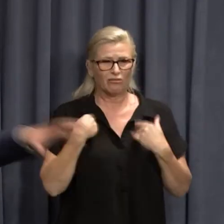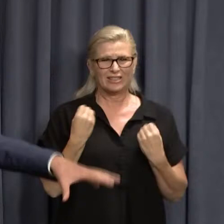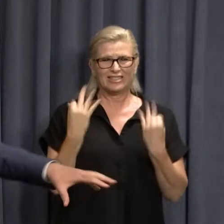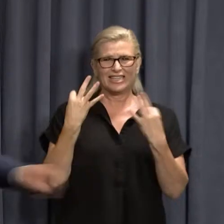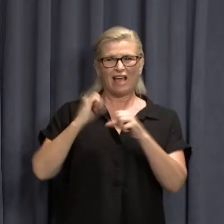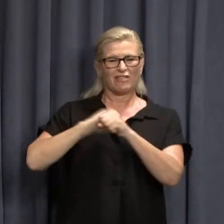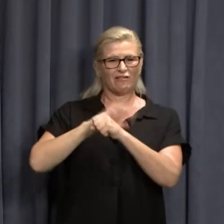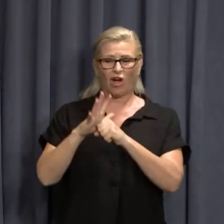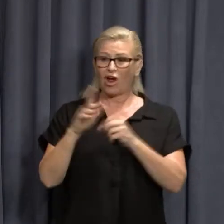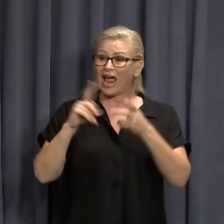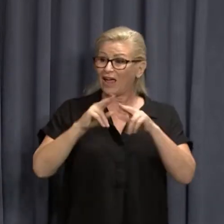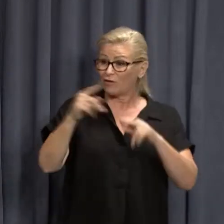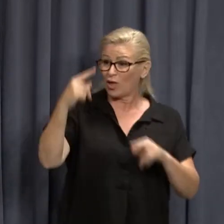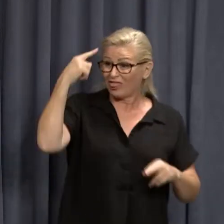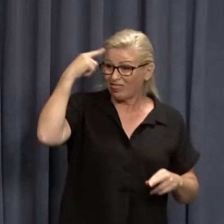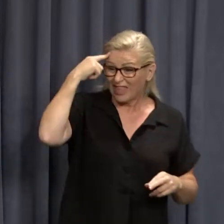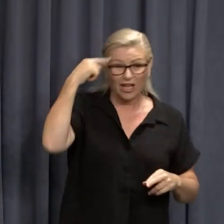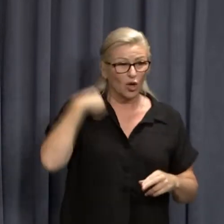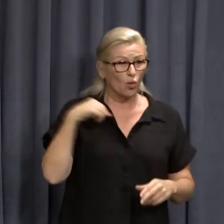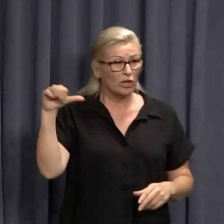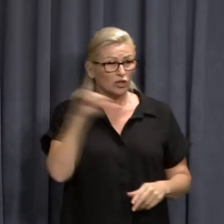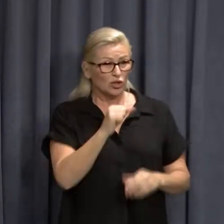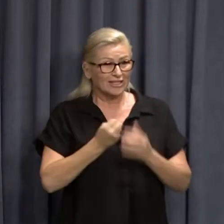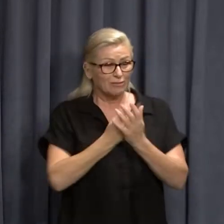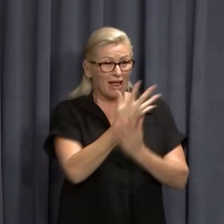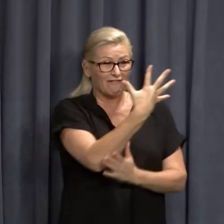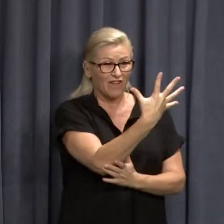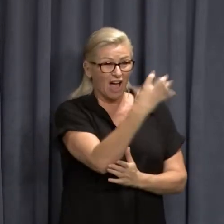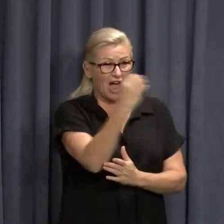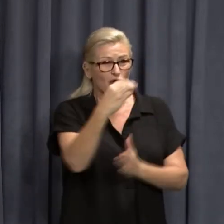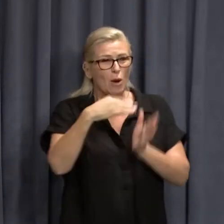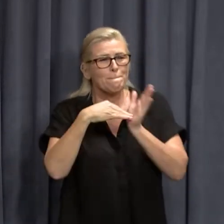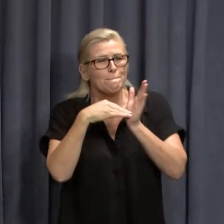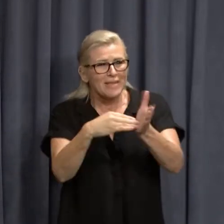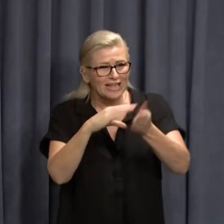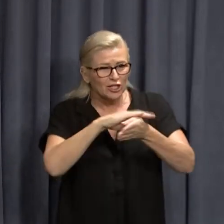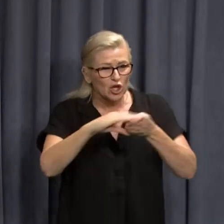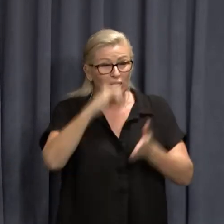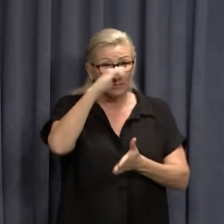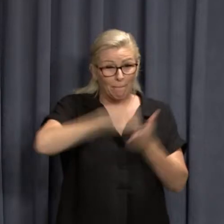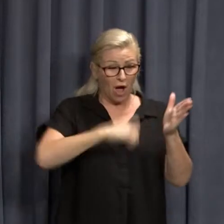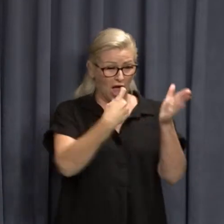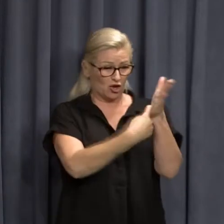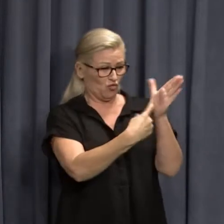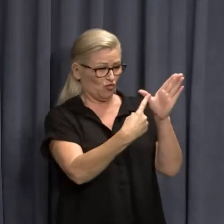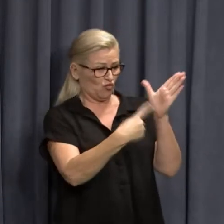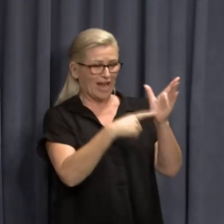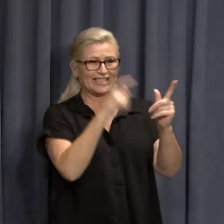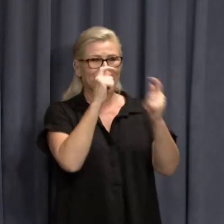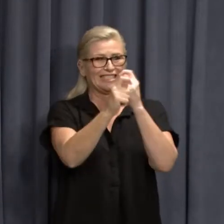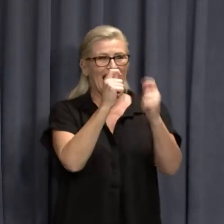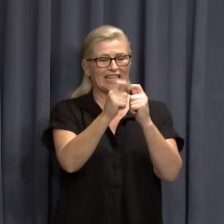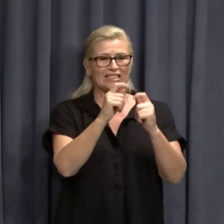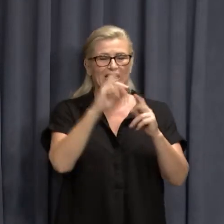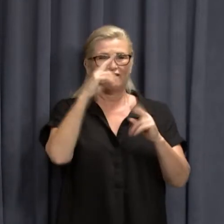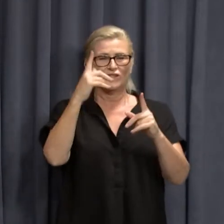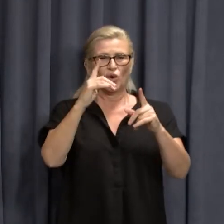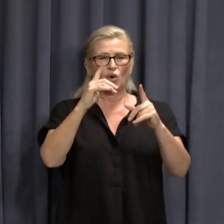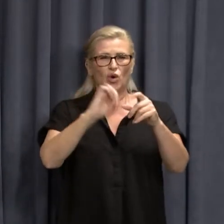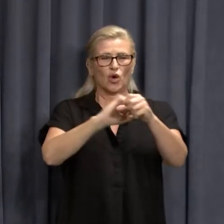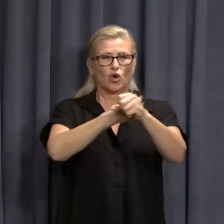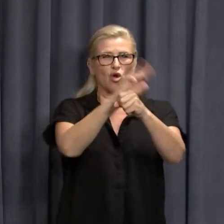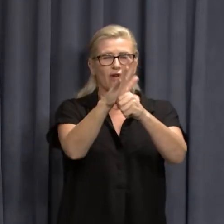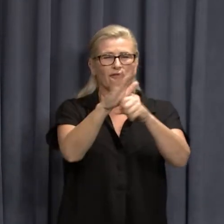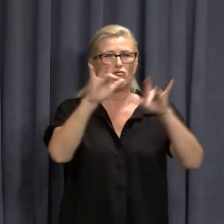we should have gone and spent half a billion dollars on rapid antigen tests with some sort of foresight for a virus that didn't